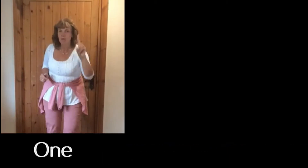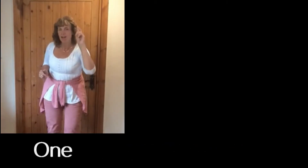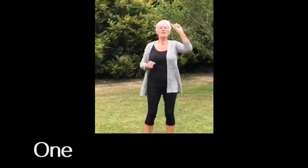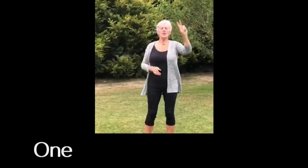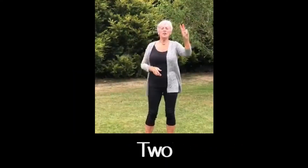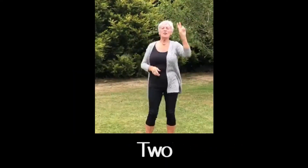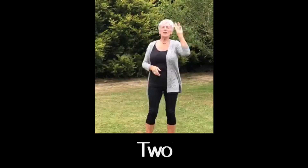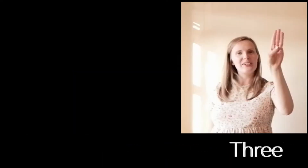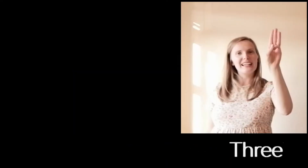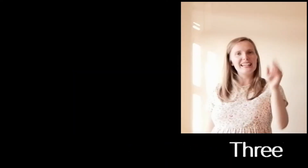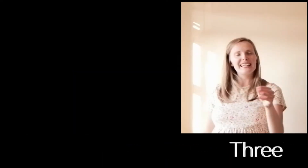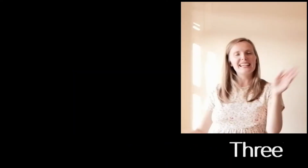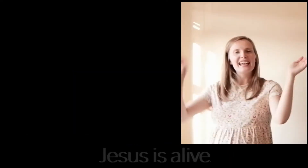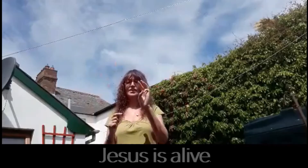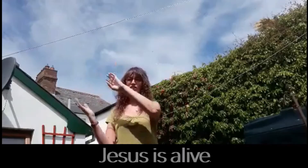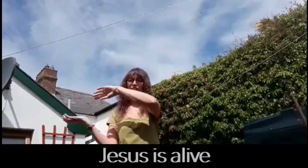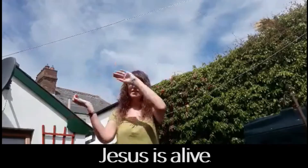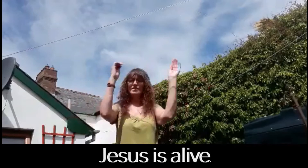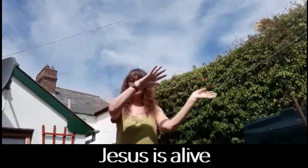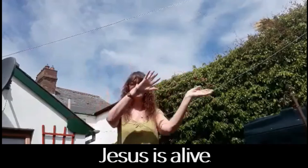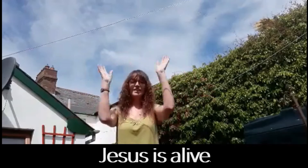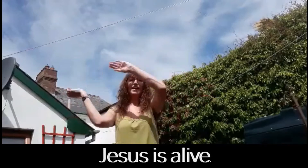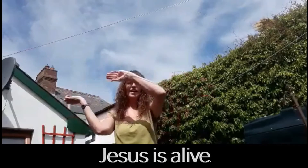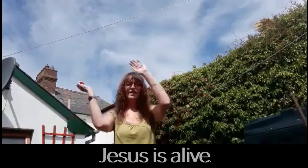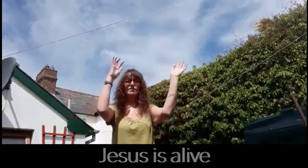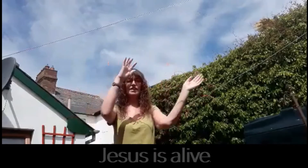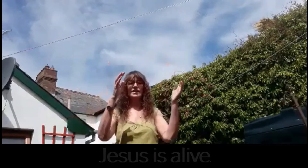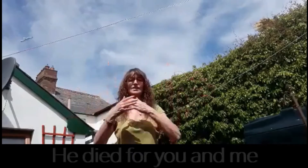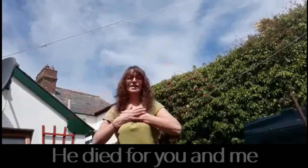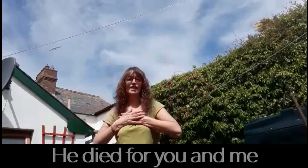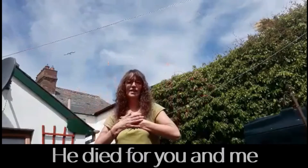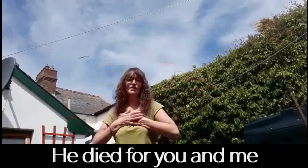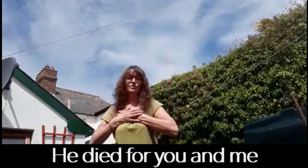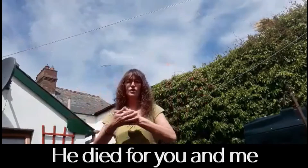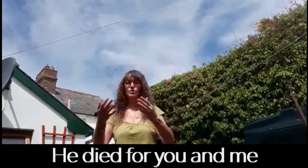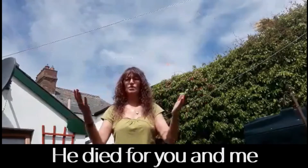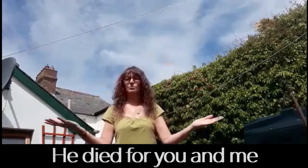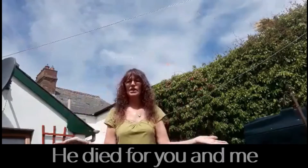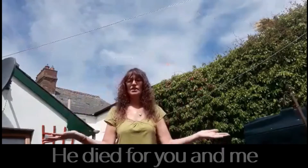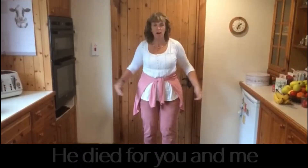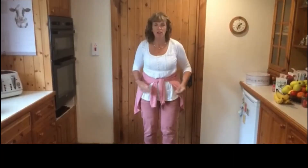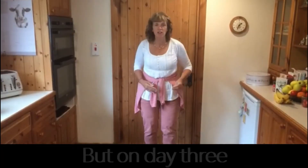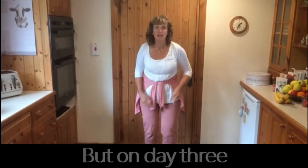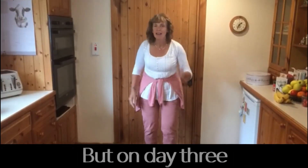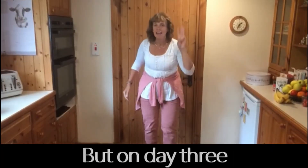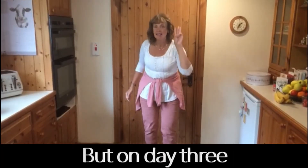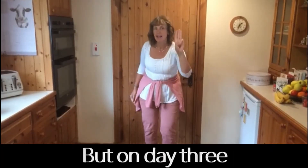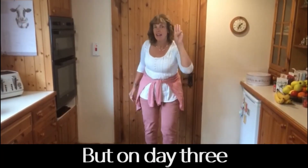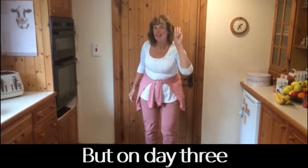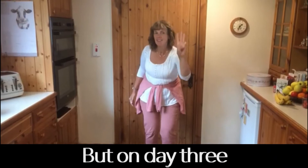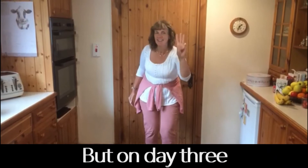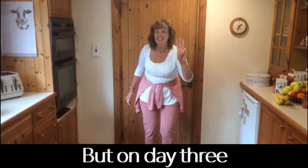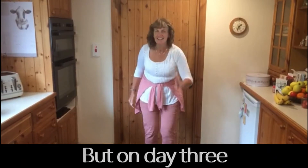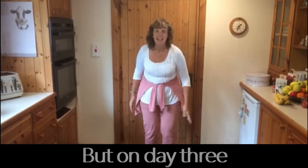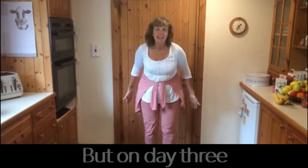1, 2, 3, Jesus is alive He worldwide for you and me He died on